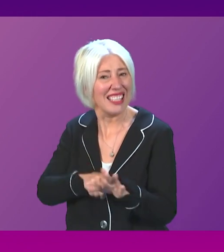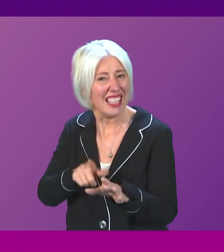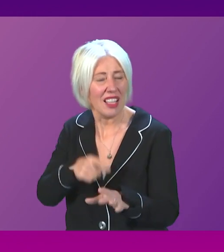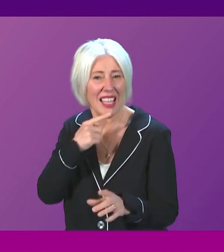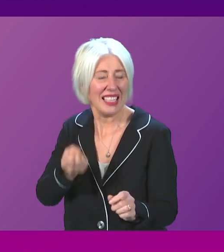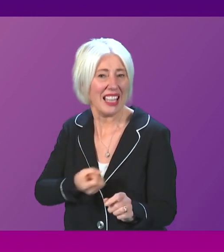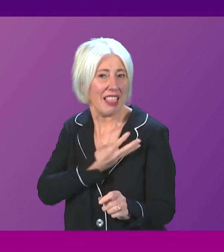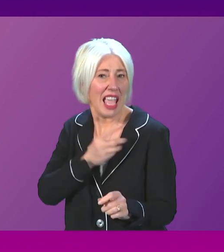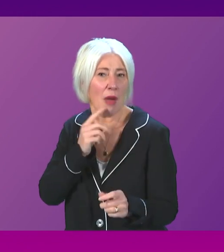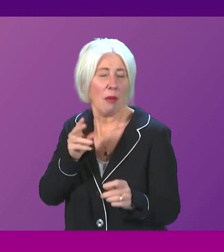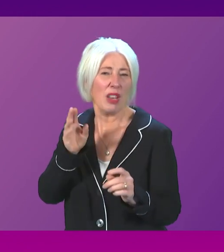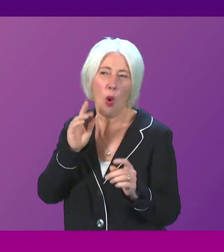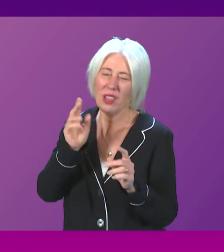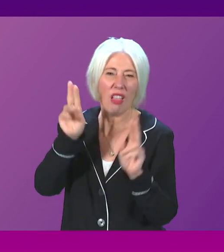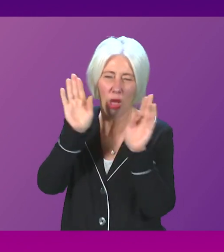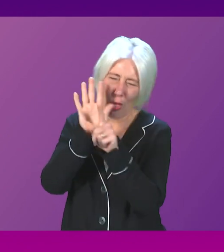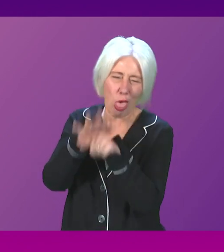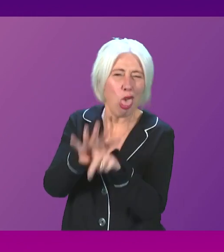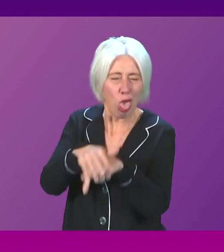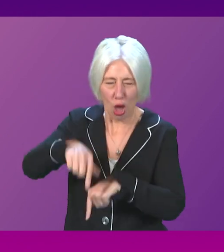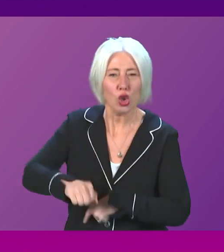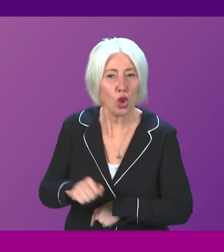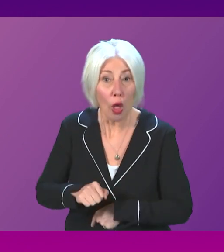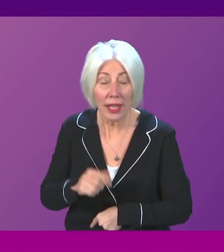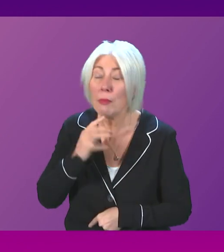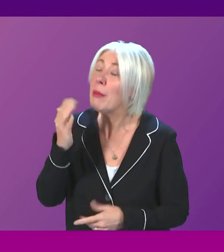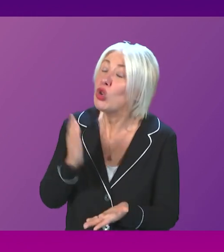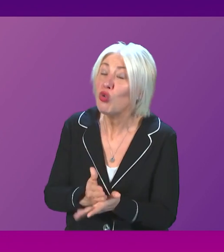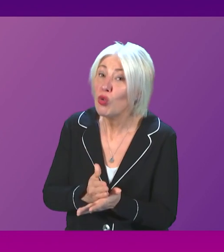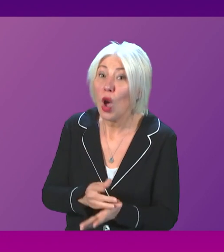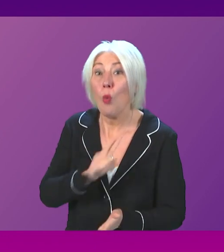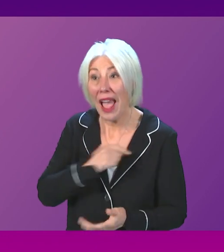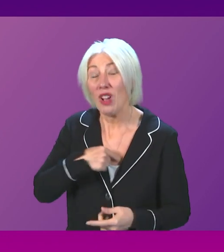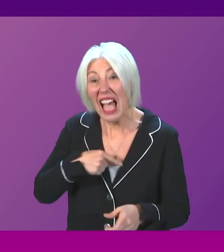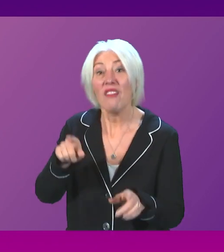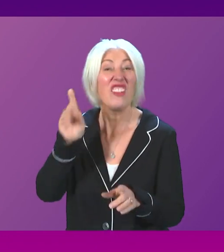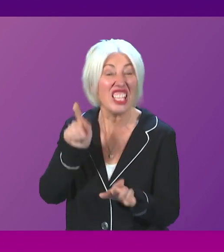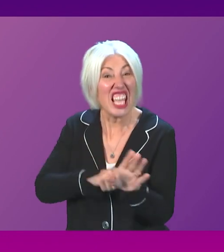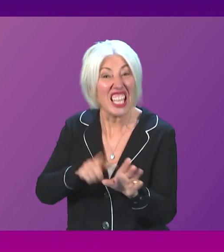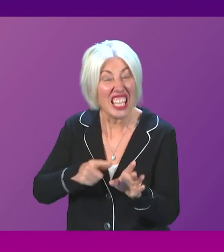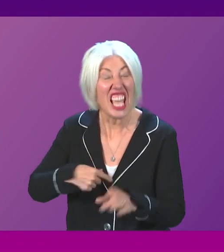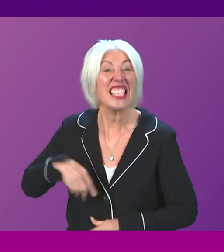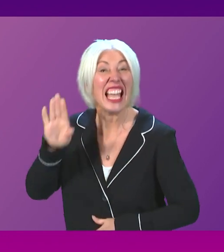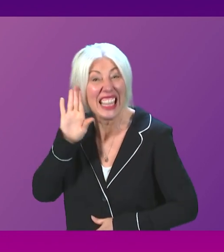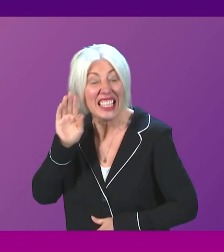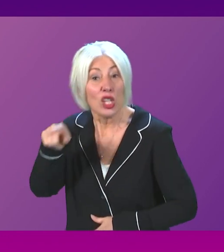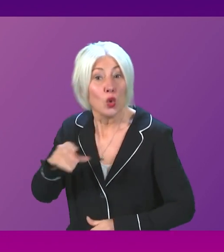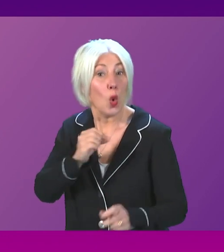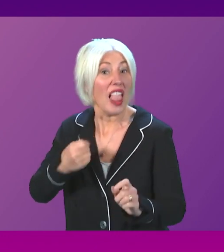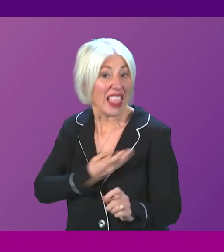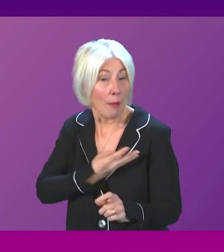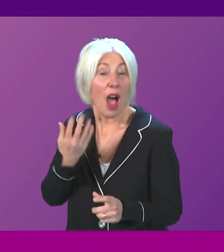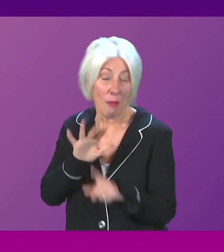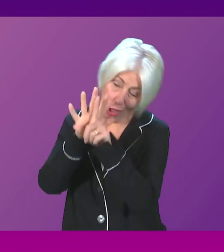talking down Scotland. That's probably true, but that's because I've listened for years to Labour constantly talking down